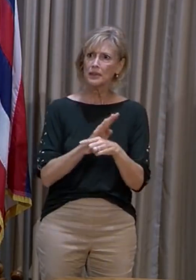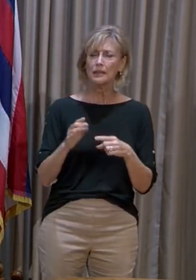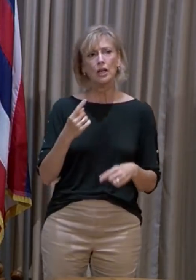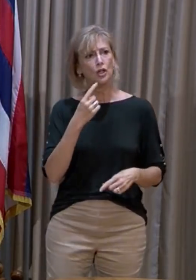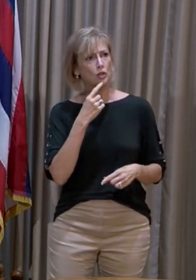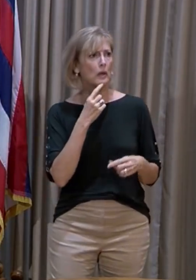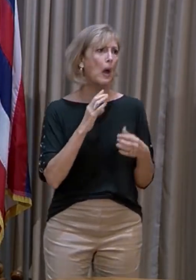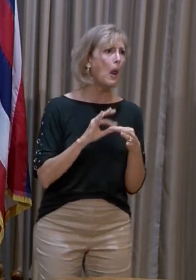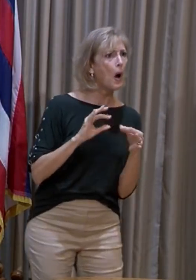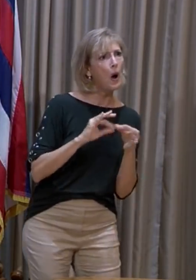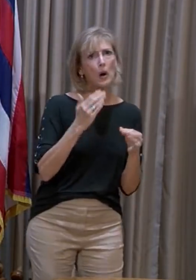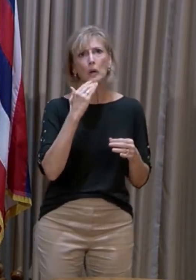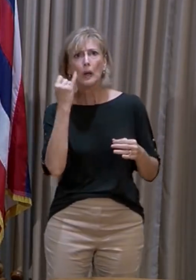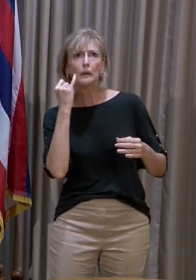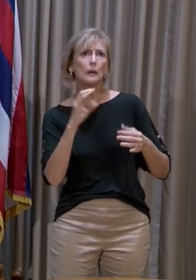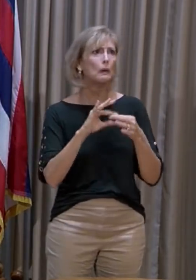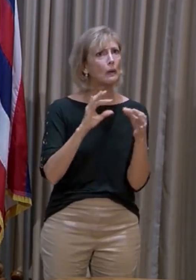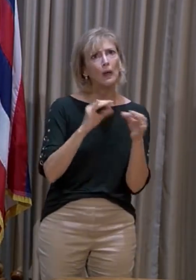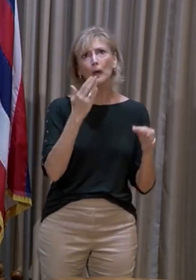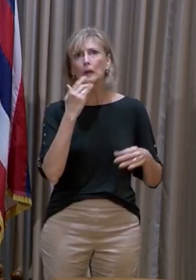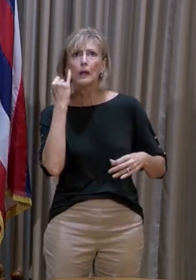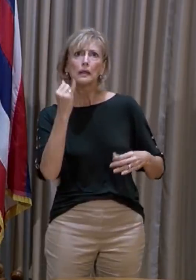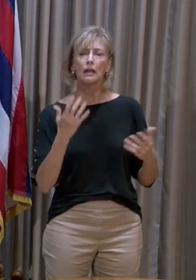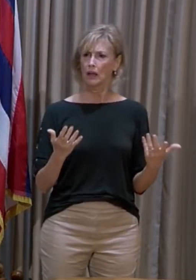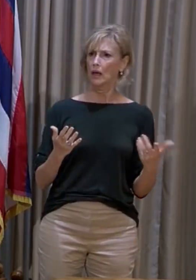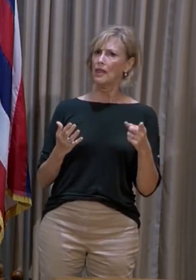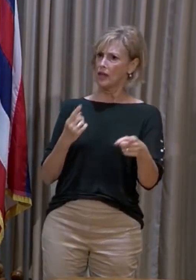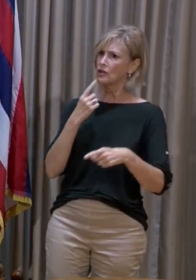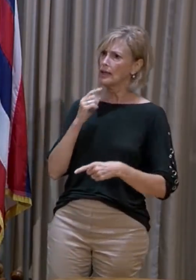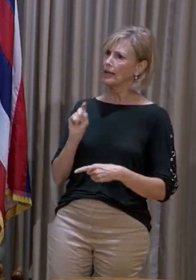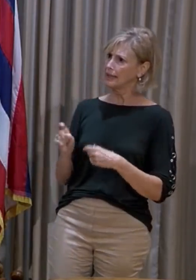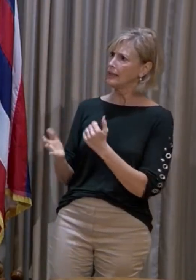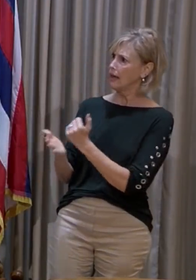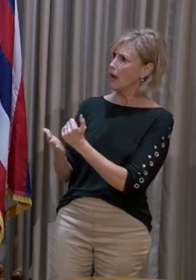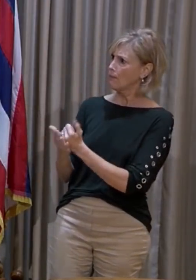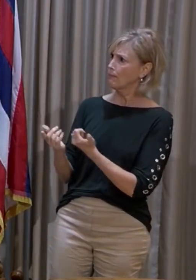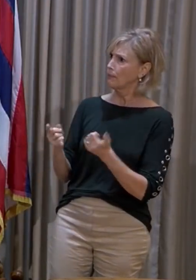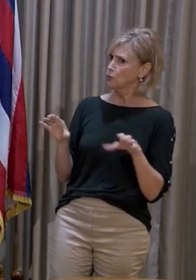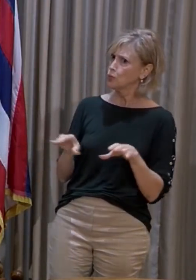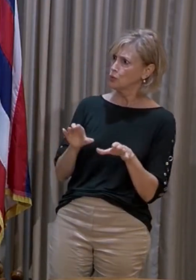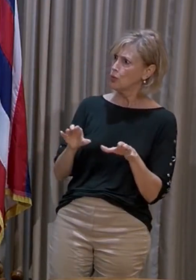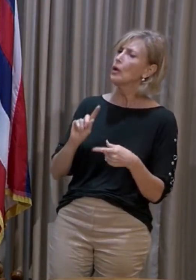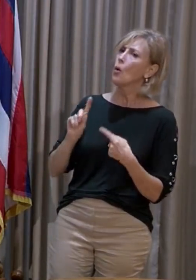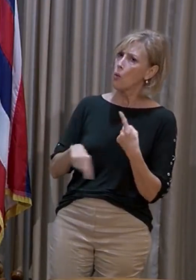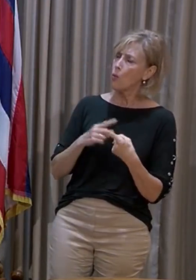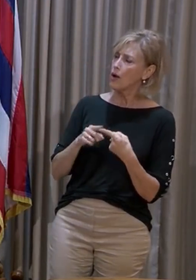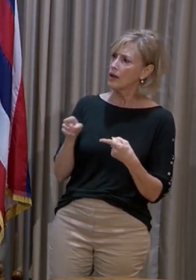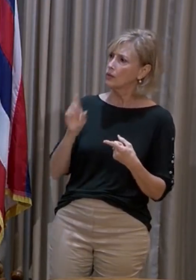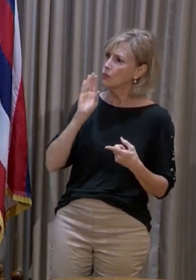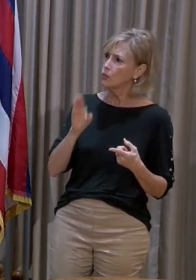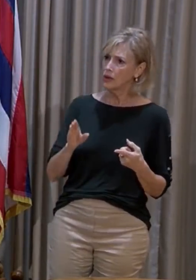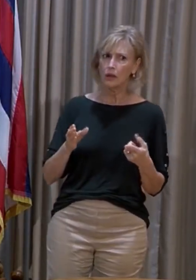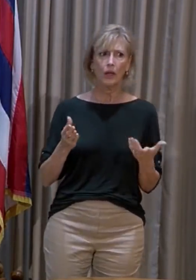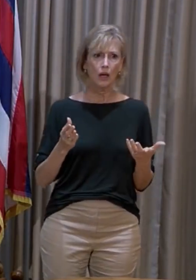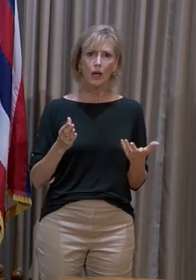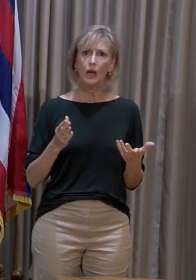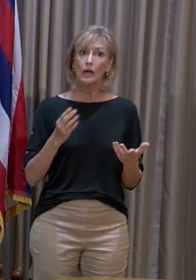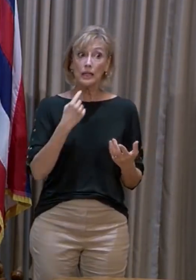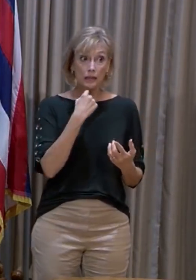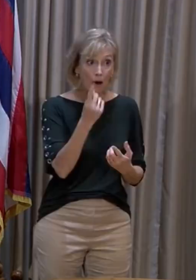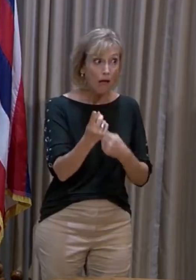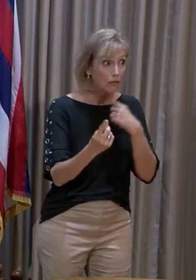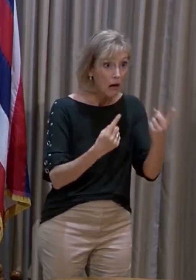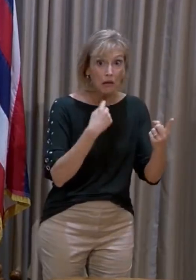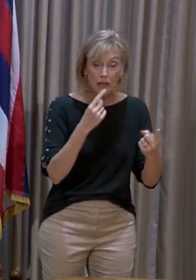keep saying, this is a really good idea. It's a really good idea. They're saying, we need your help to do it. When are you going to get to the point where you actually tell